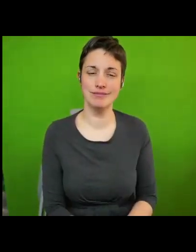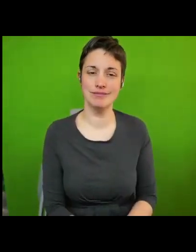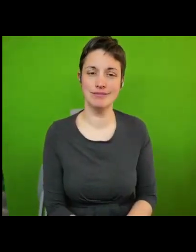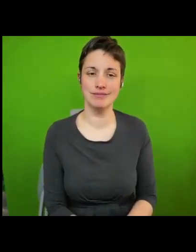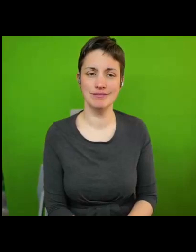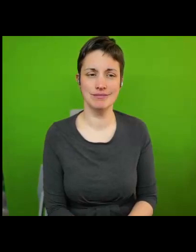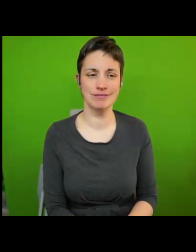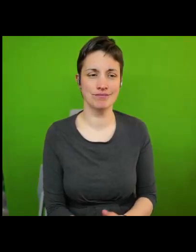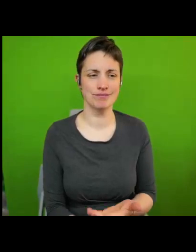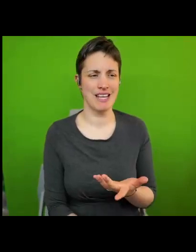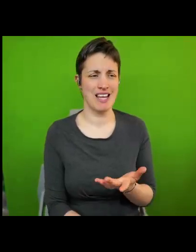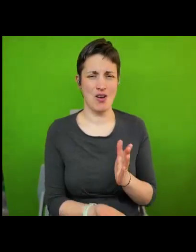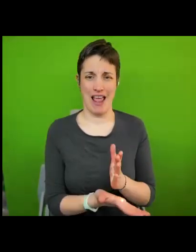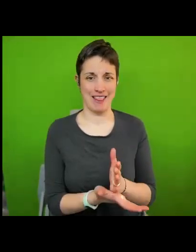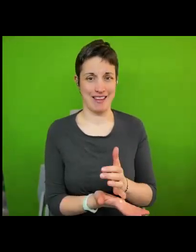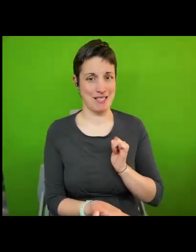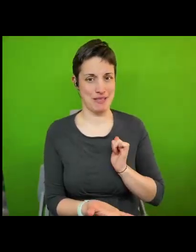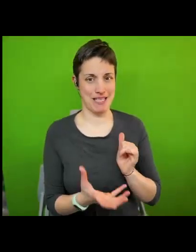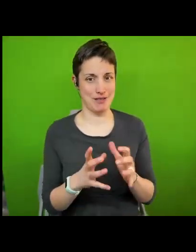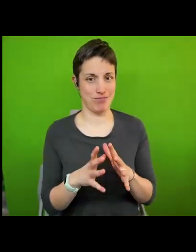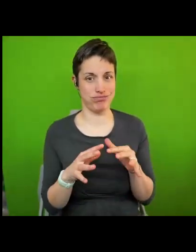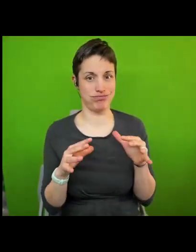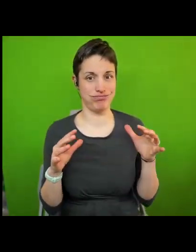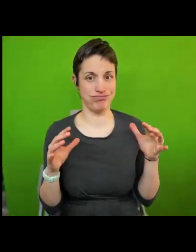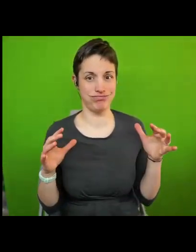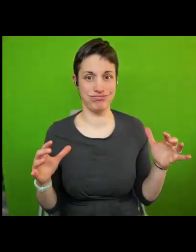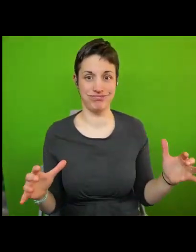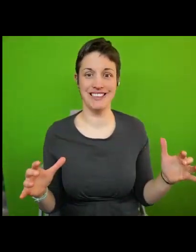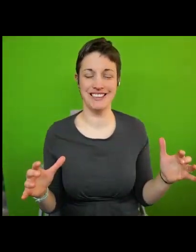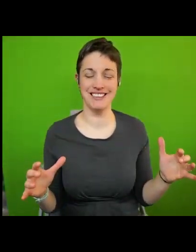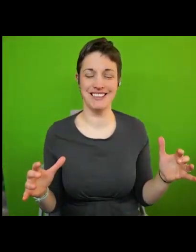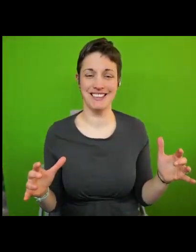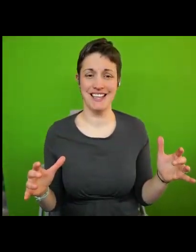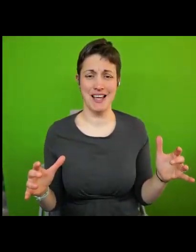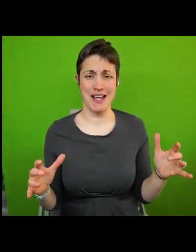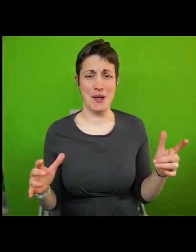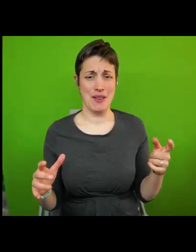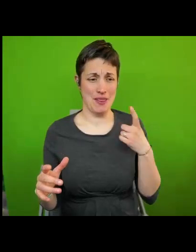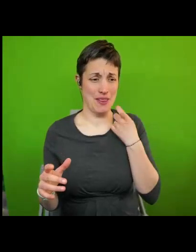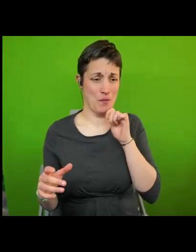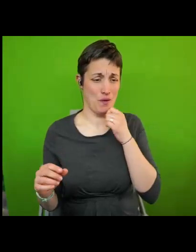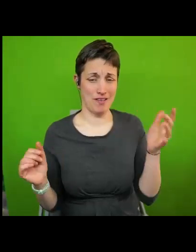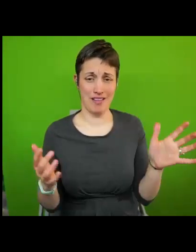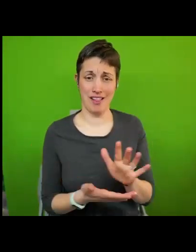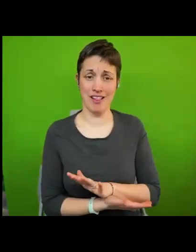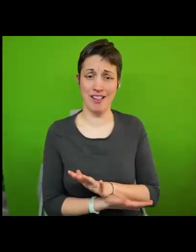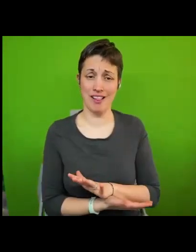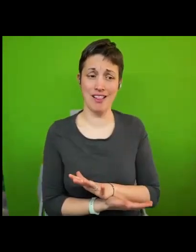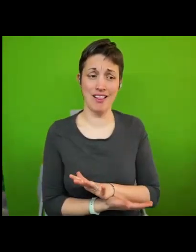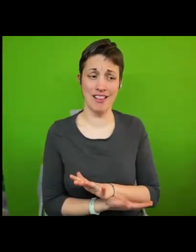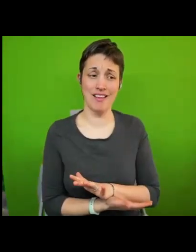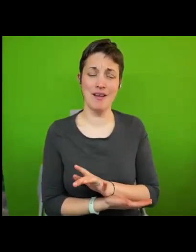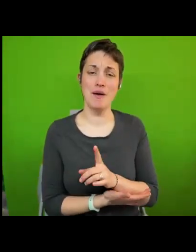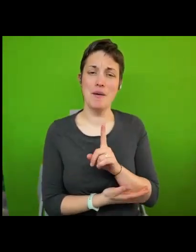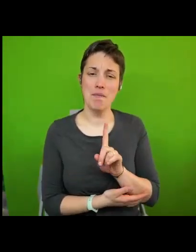which is of course quite an expectation and as an expectation perhaps brown to be dashed but it also rests in the